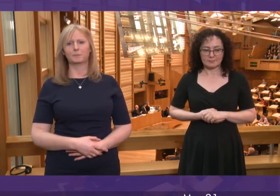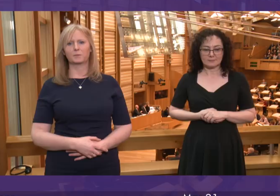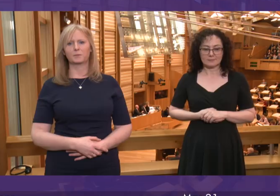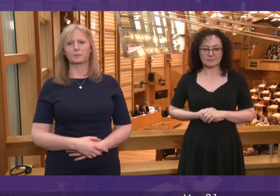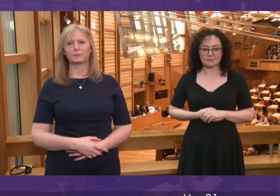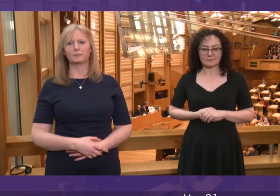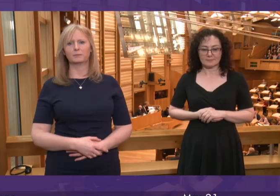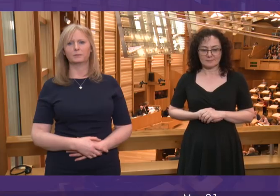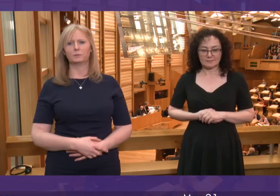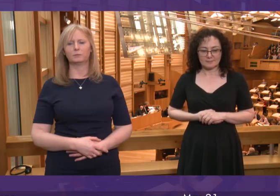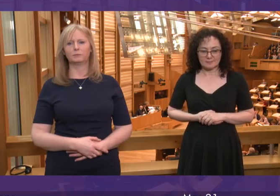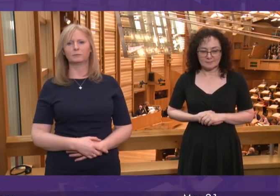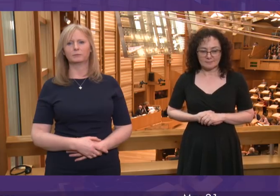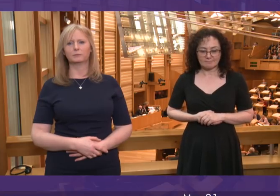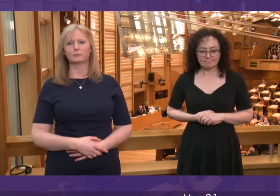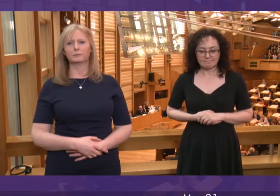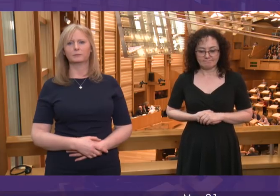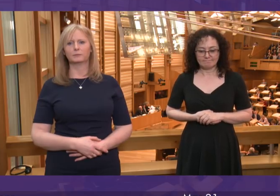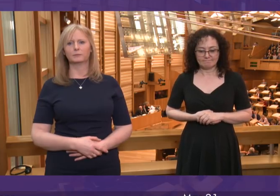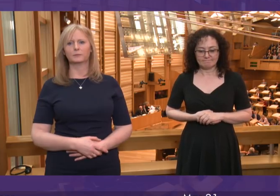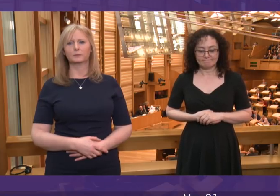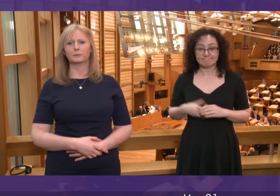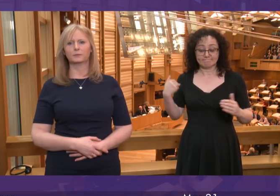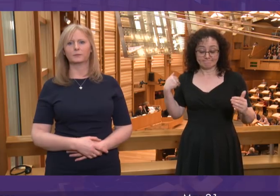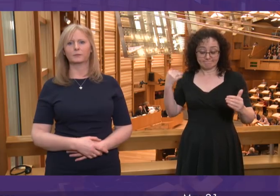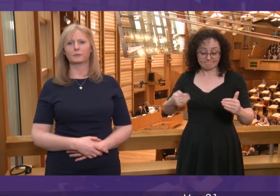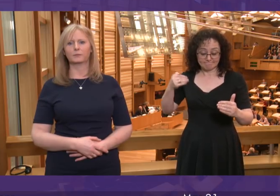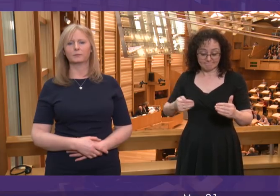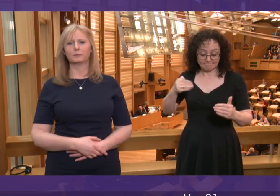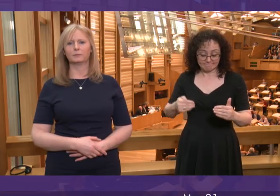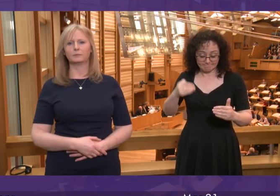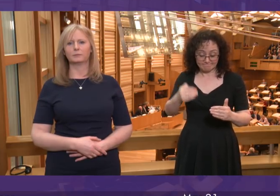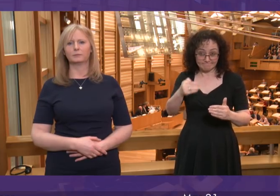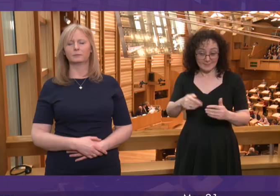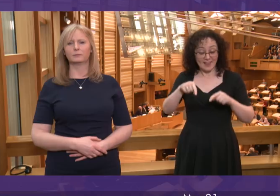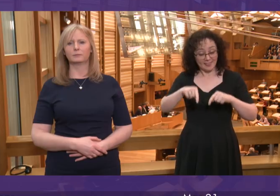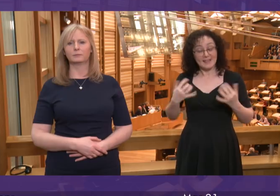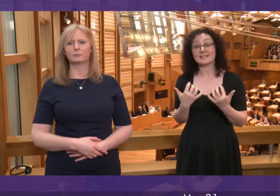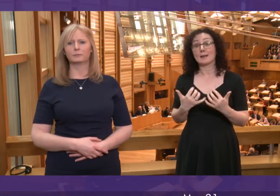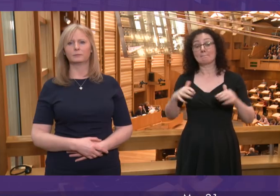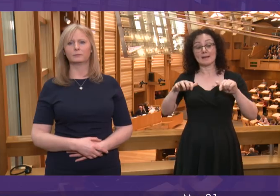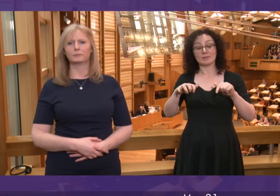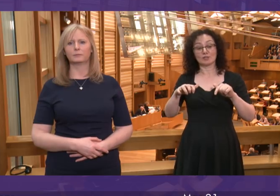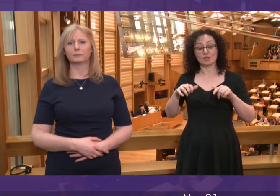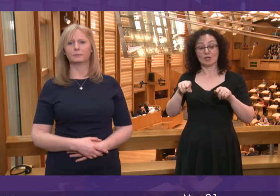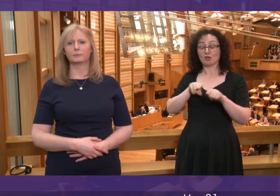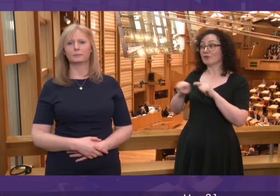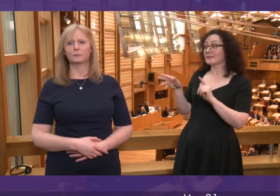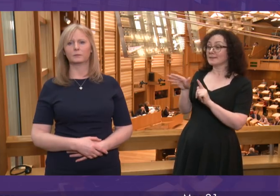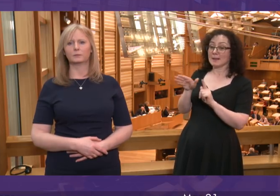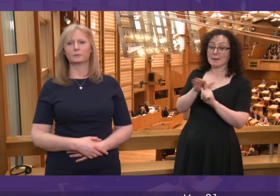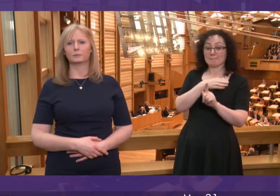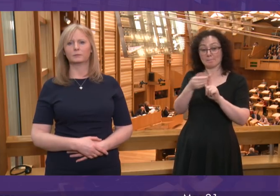At every stage of this nightmare, this Parliament has tried to persuade the Prime Minister to change